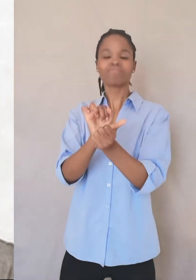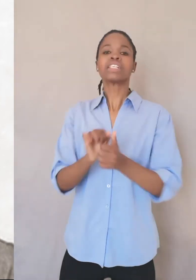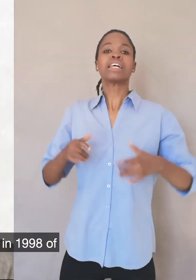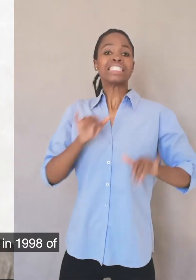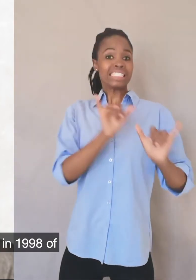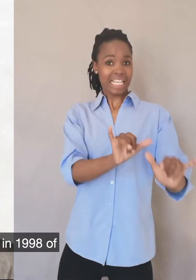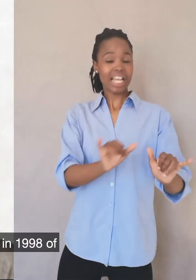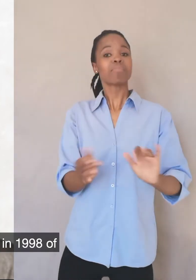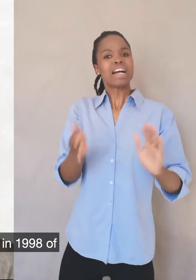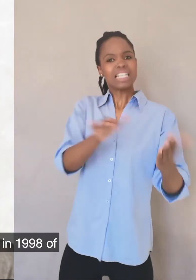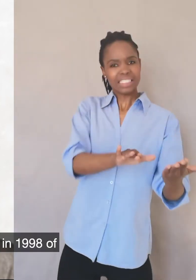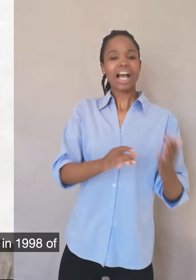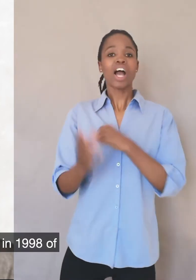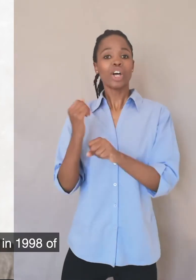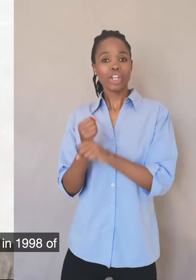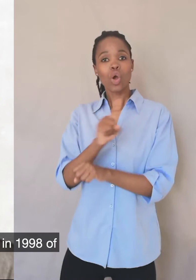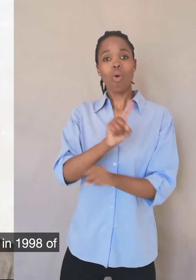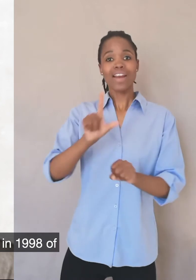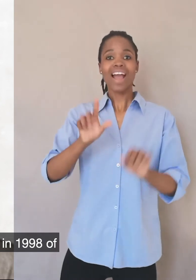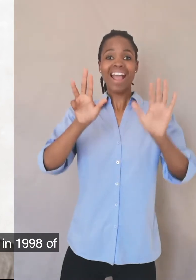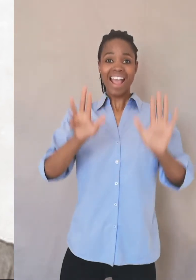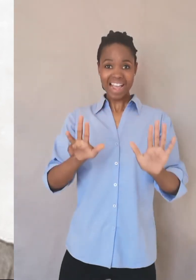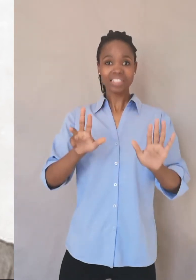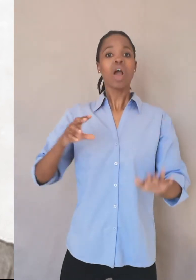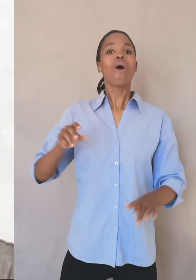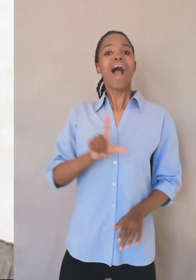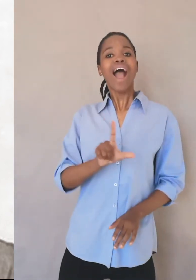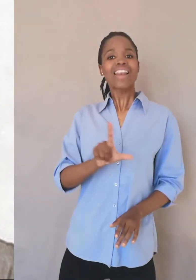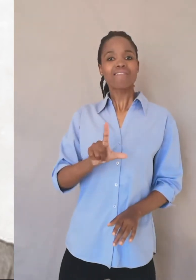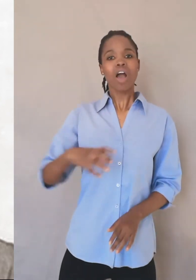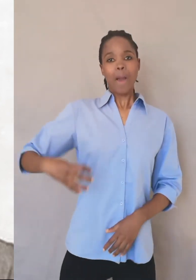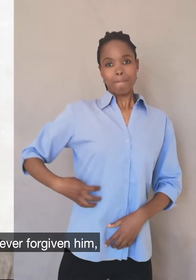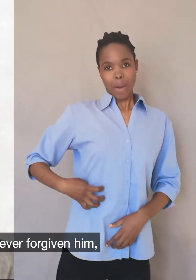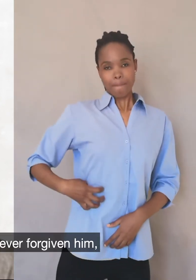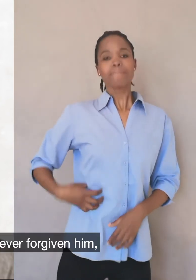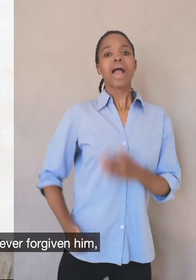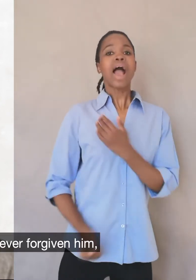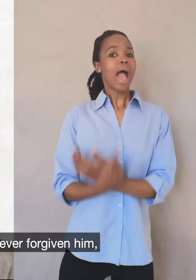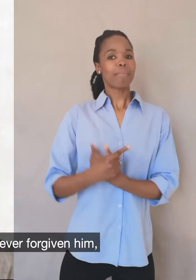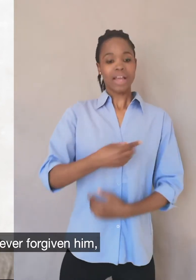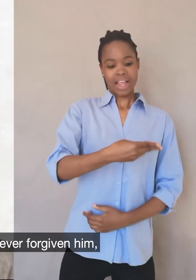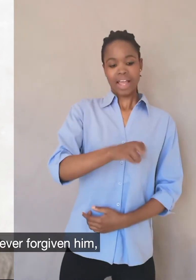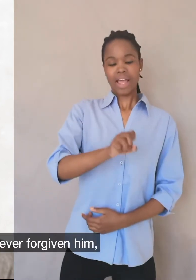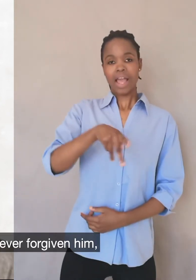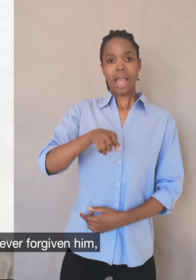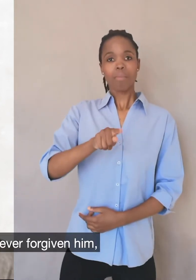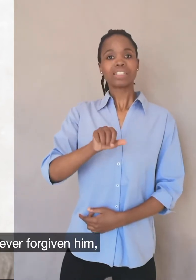And he died in jail, I think, in 1998 of hepatitis. I don't think anyone would ever have forgiven him.